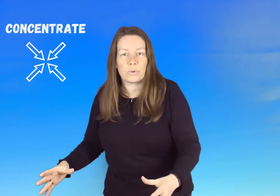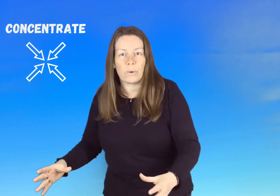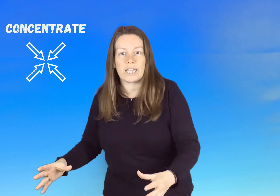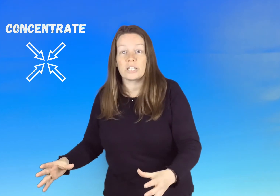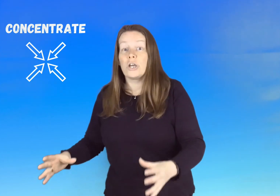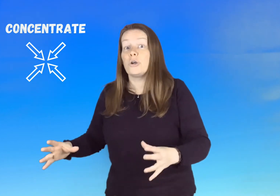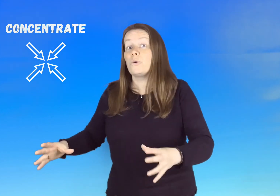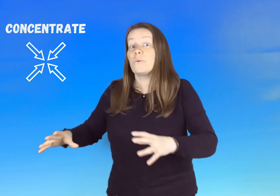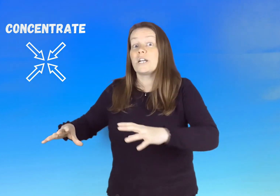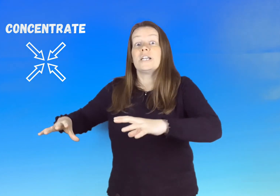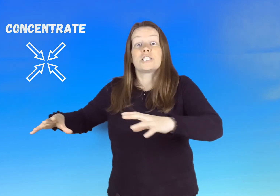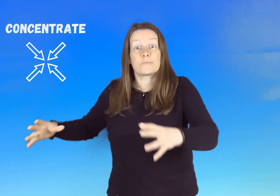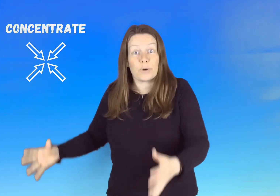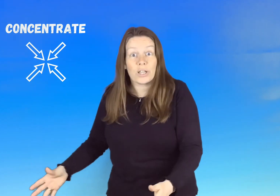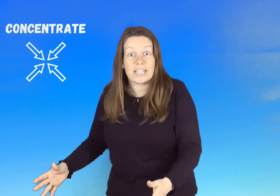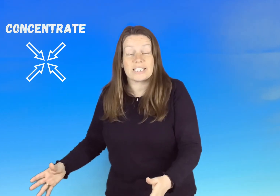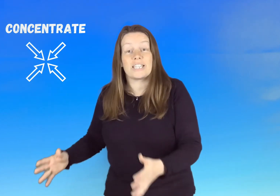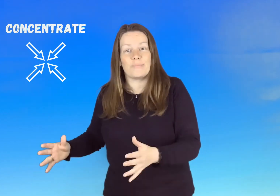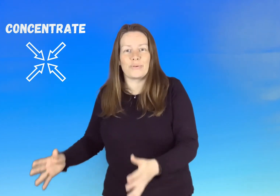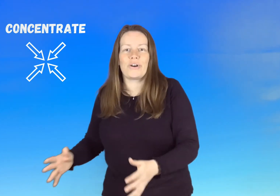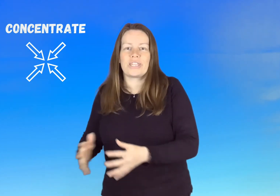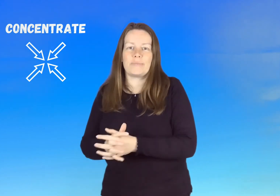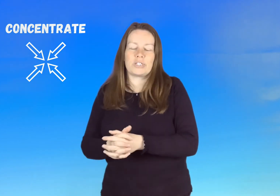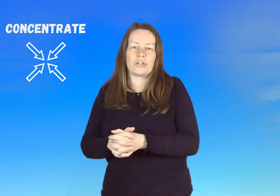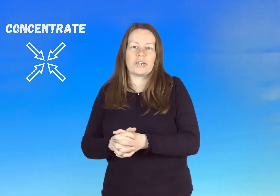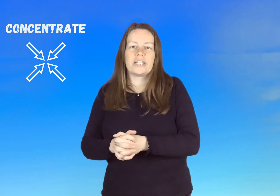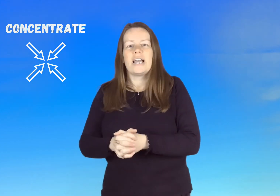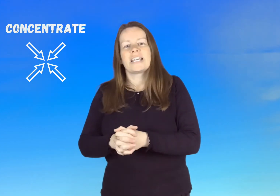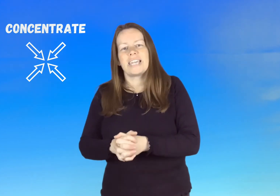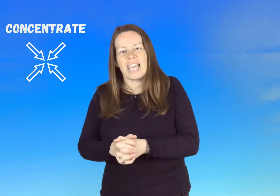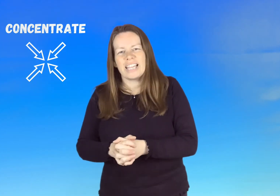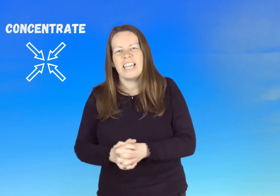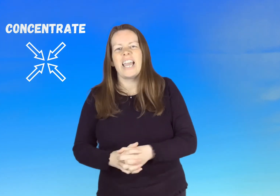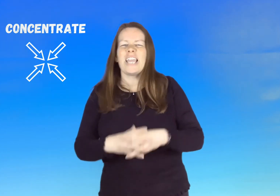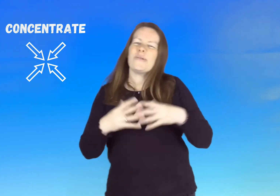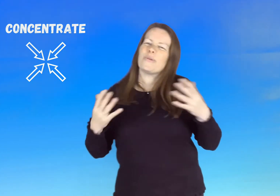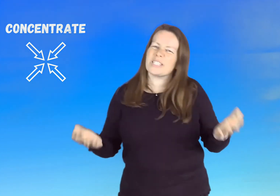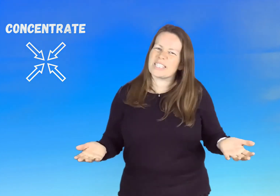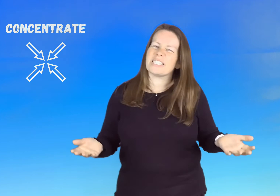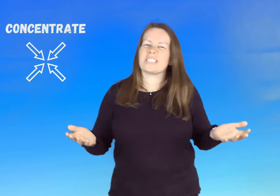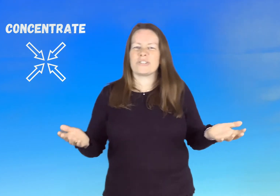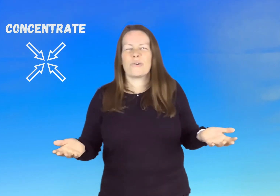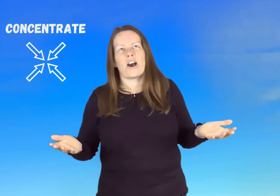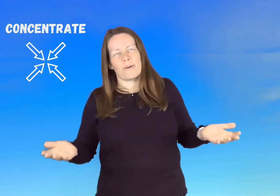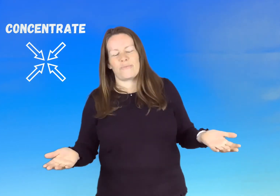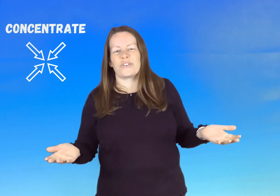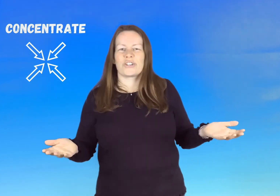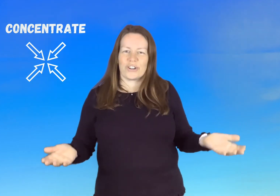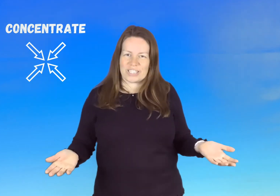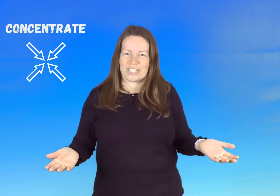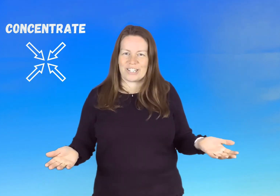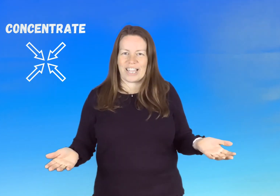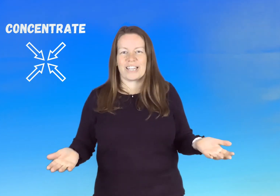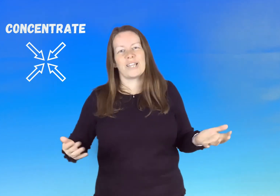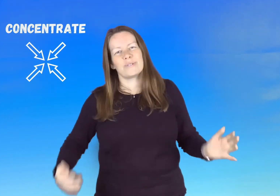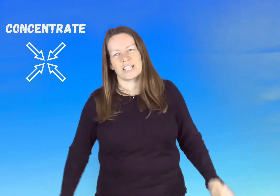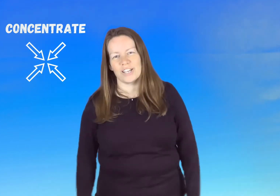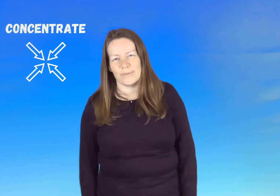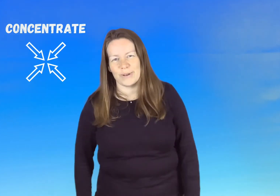white who were spotless and he brought them to god cain he wasn't so up for the concentrating he was a little bit